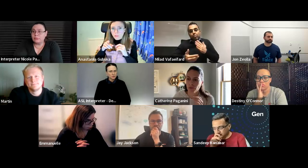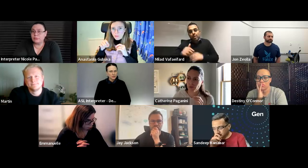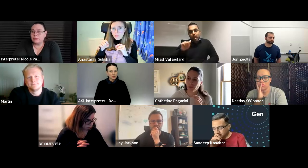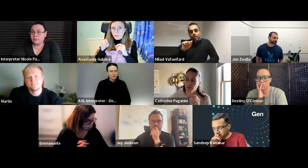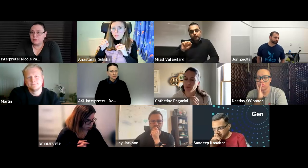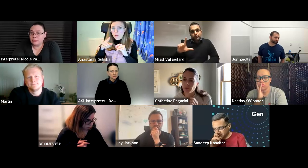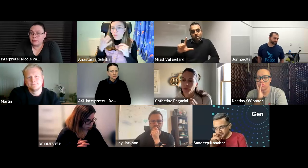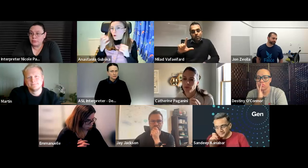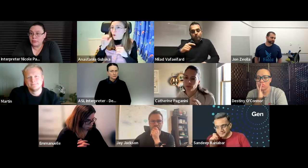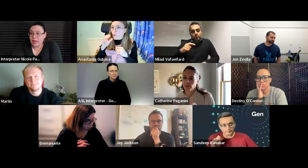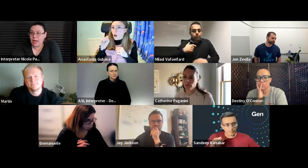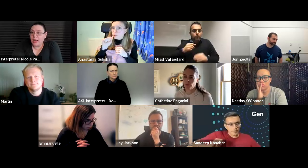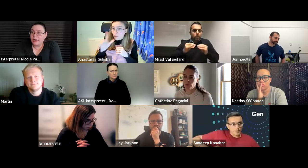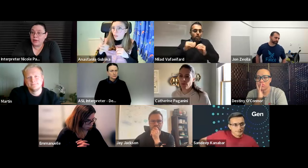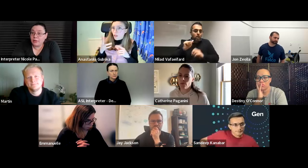what that would be